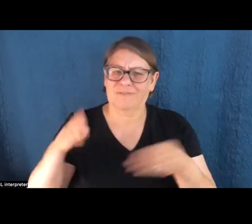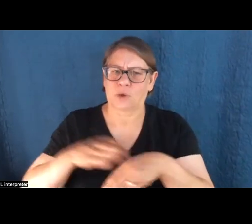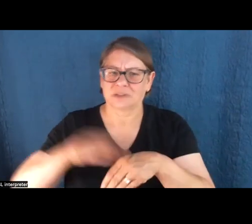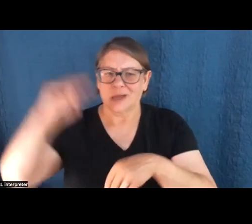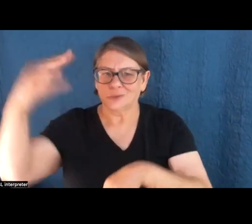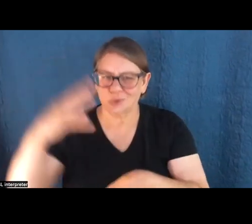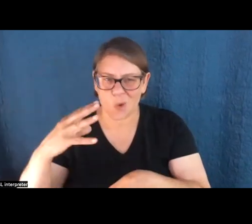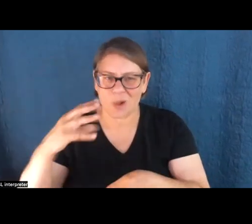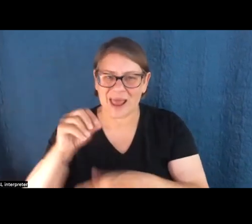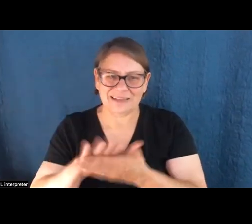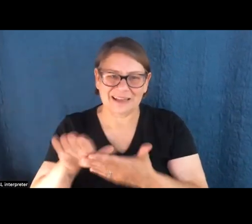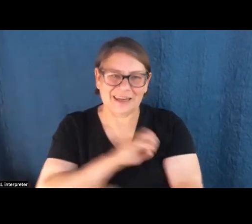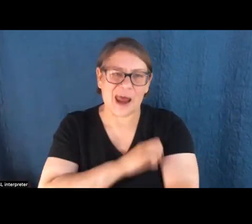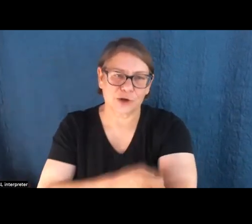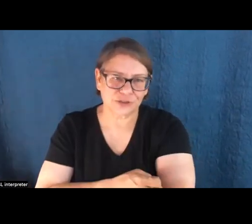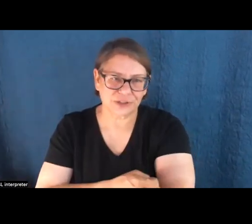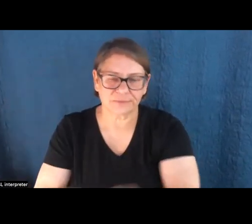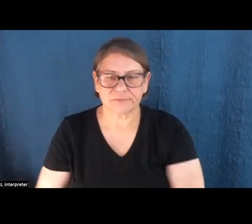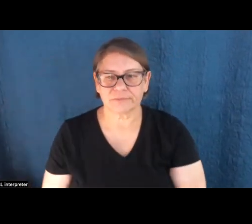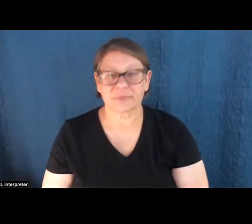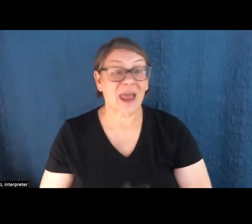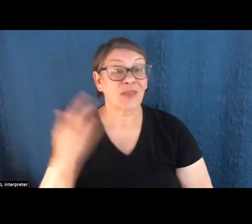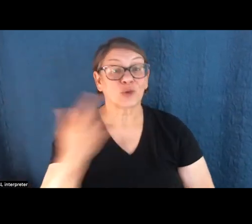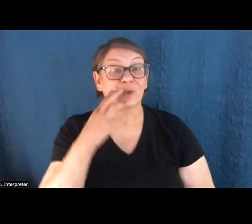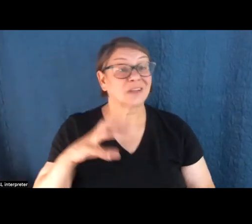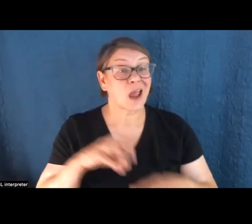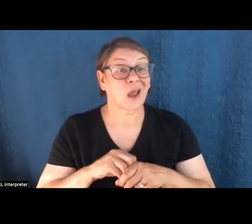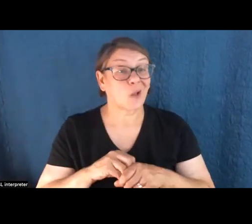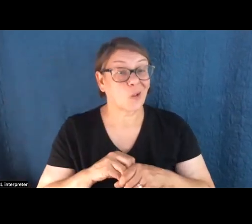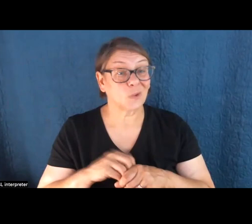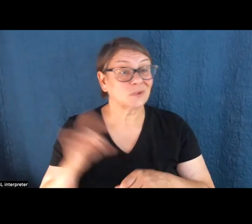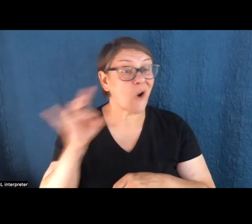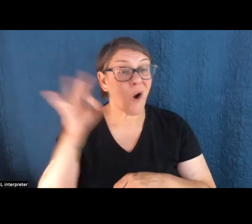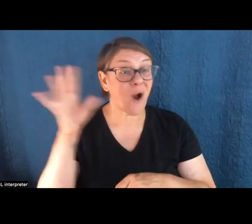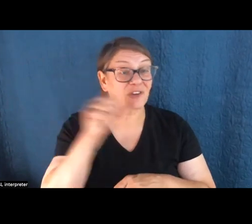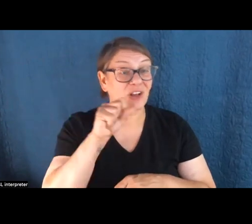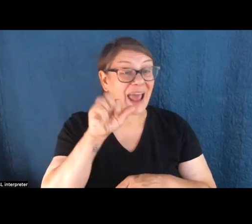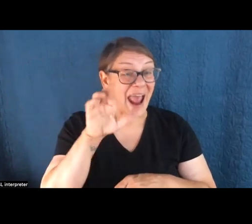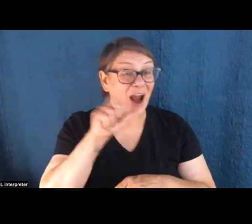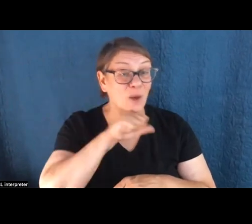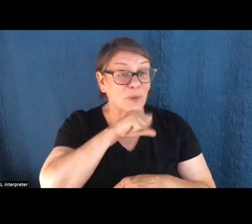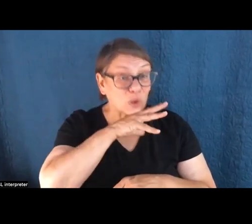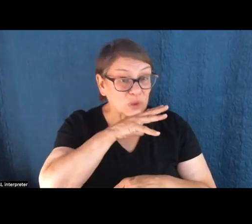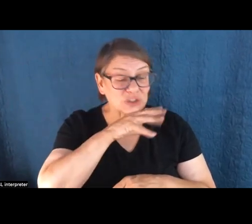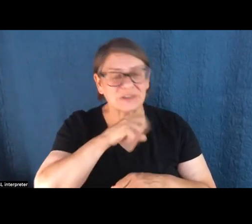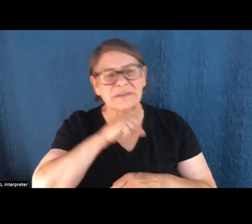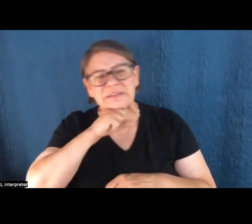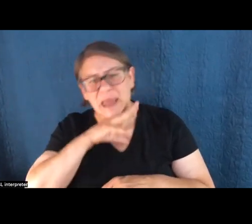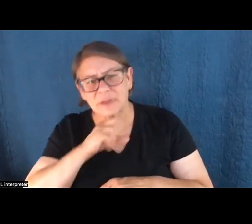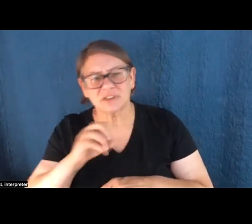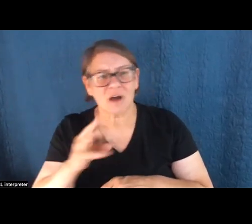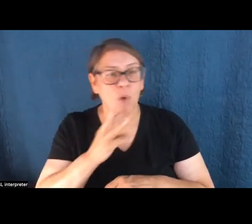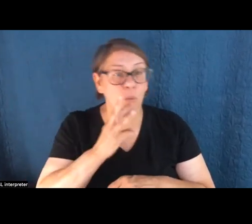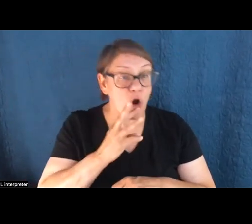energy, they said. Those reasons include astonishingly deadly air pollution, contamination of water supplies,